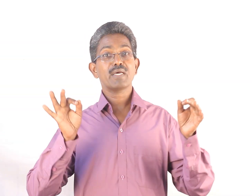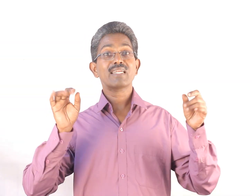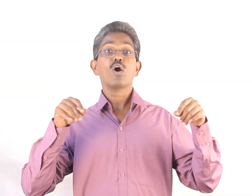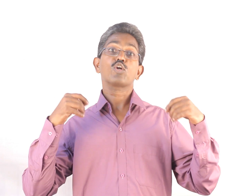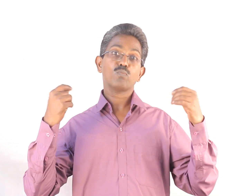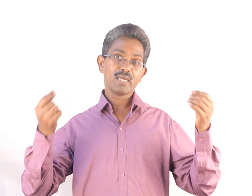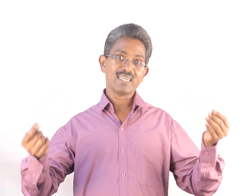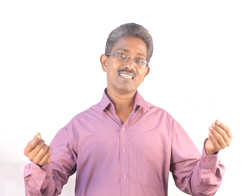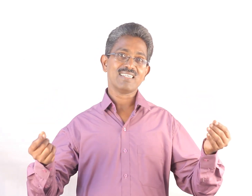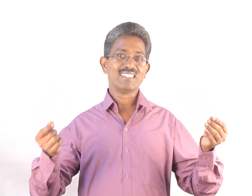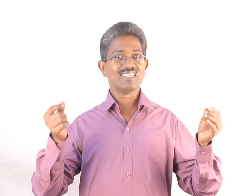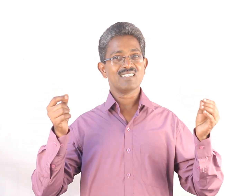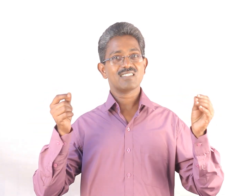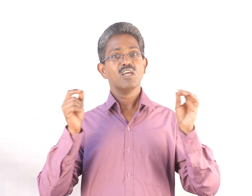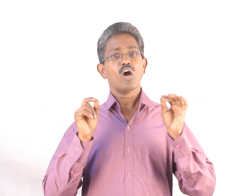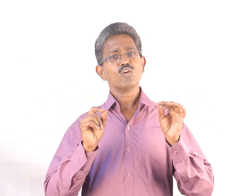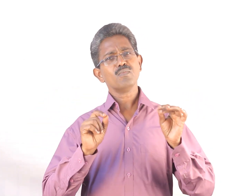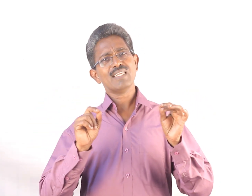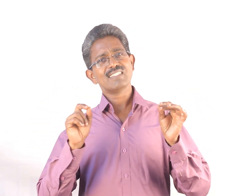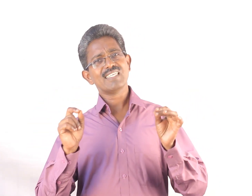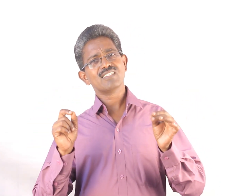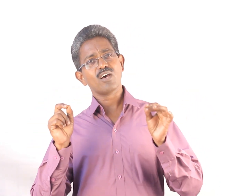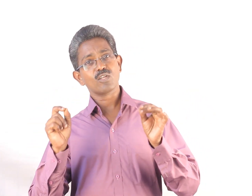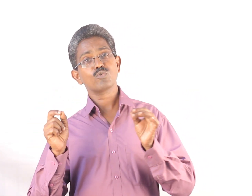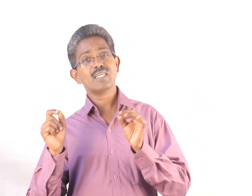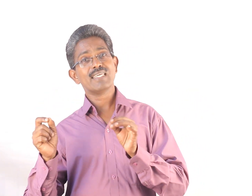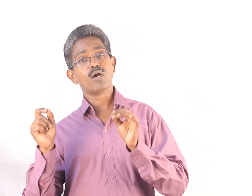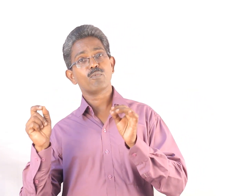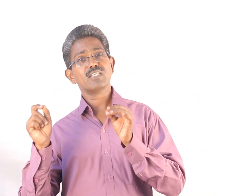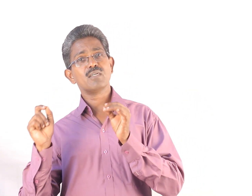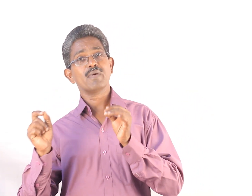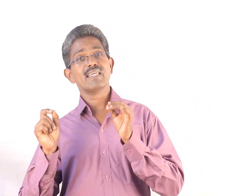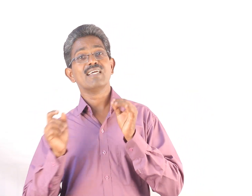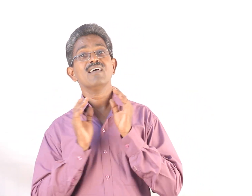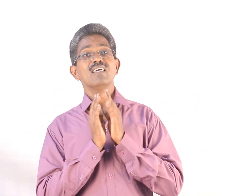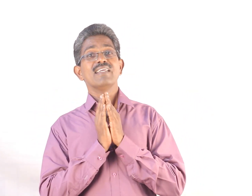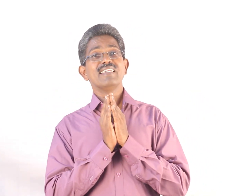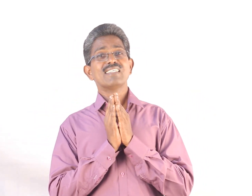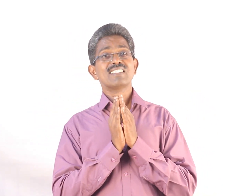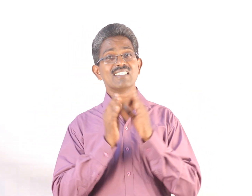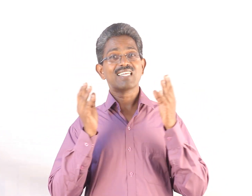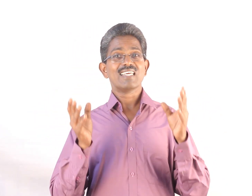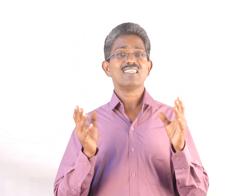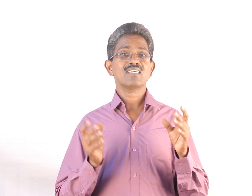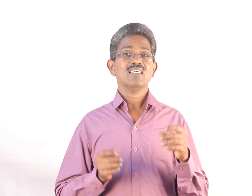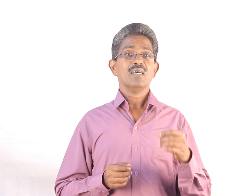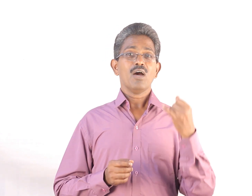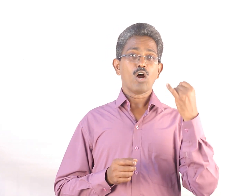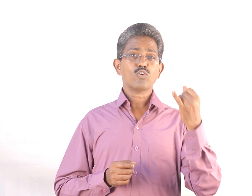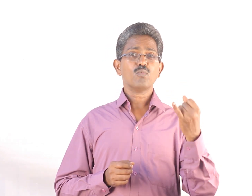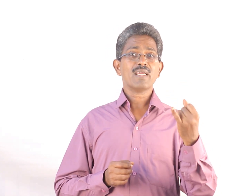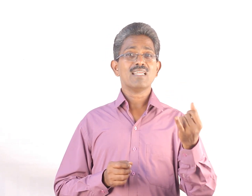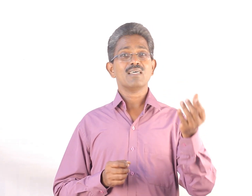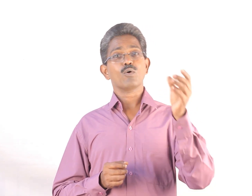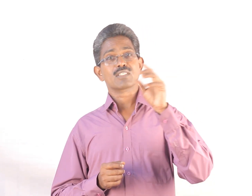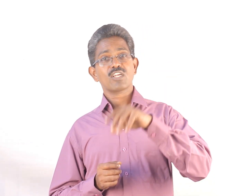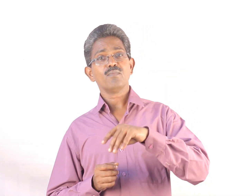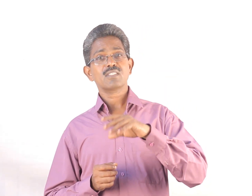require automobile engineers. Automobile engineers are usually appointed by industries like automobile workshops,